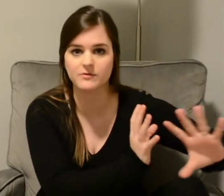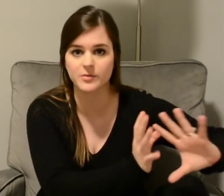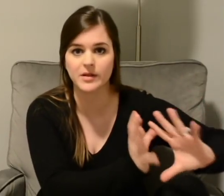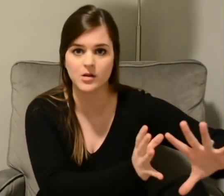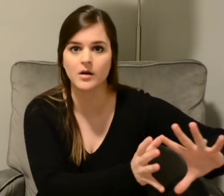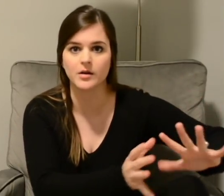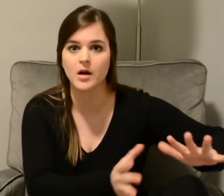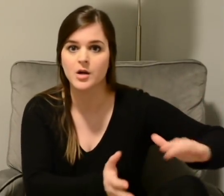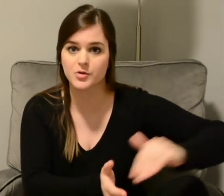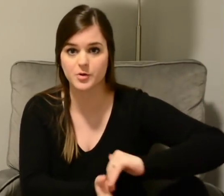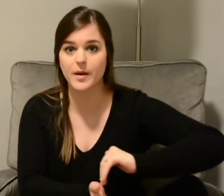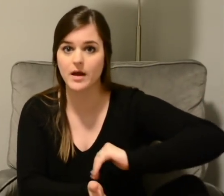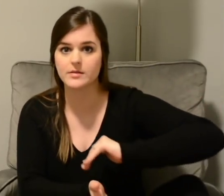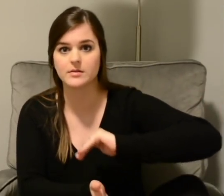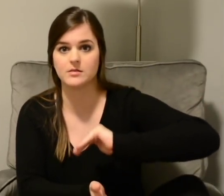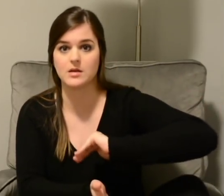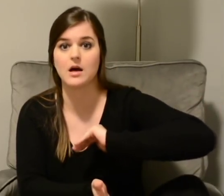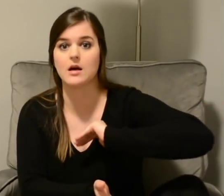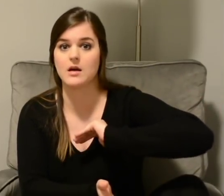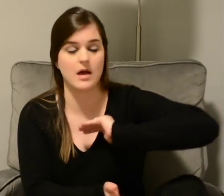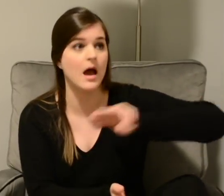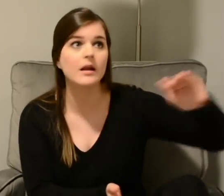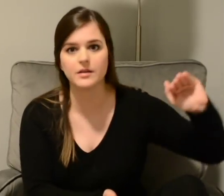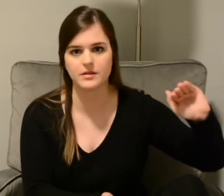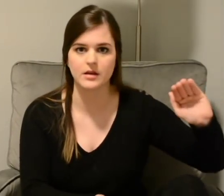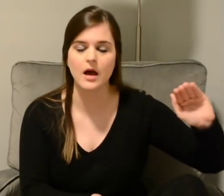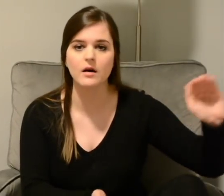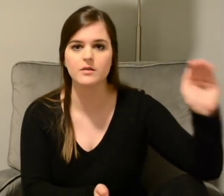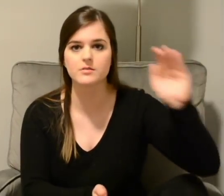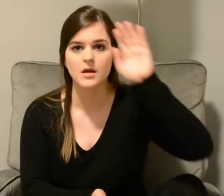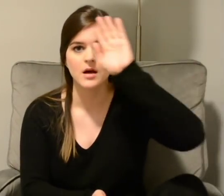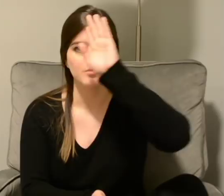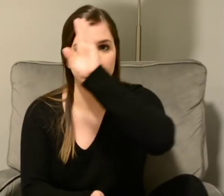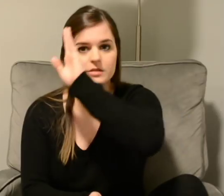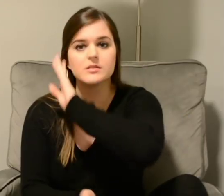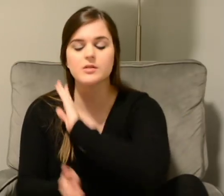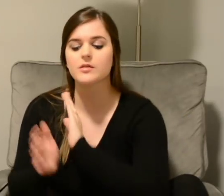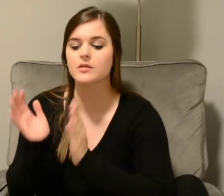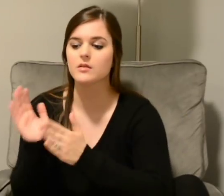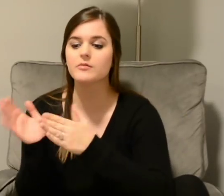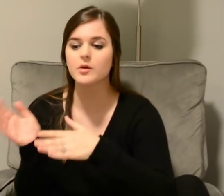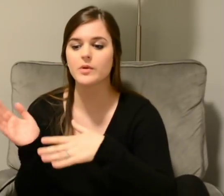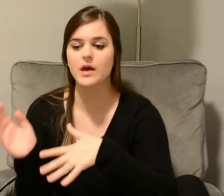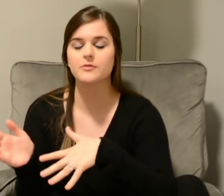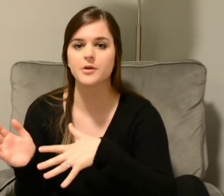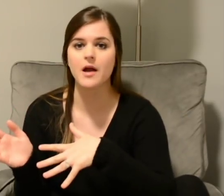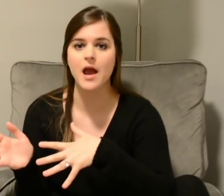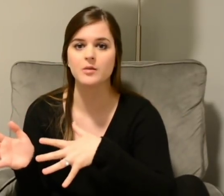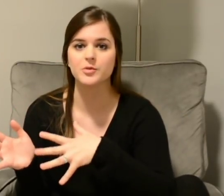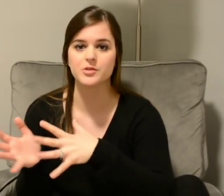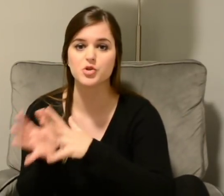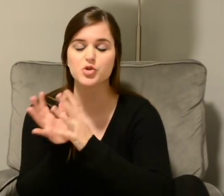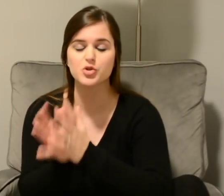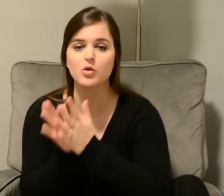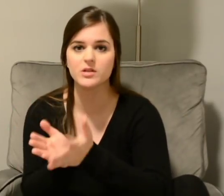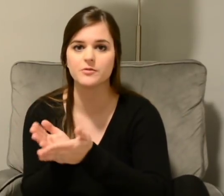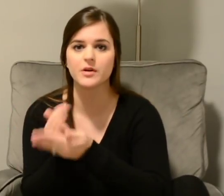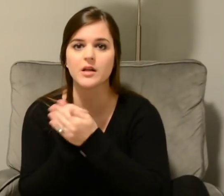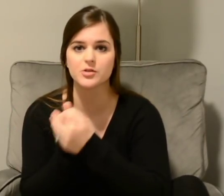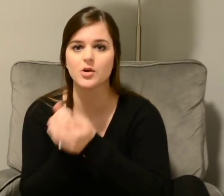for my daughter surpasses anything else. But still, the love that we have for our animals are just so different and so